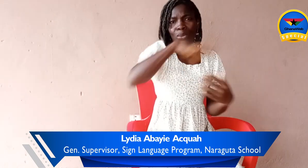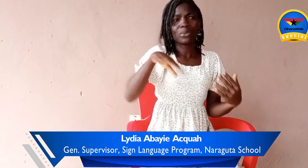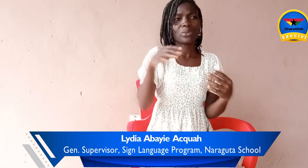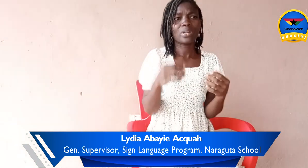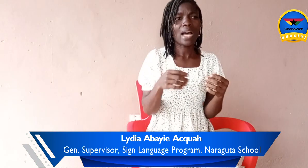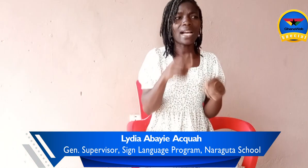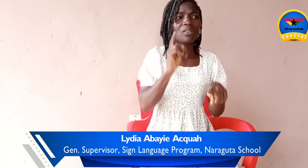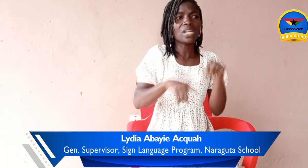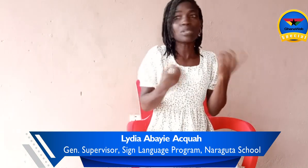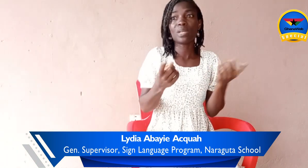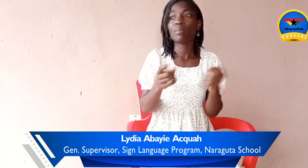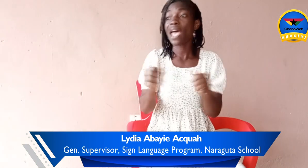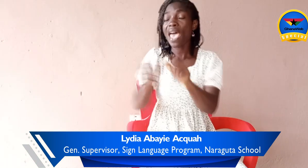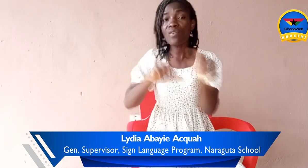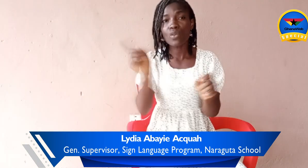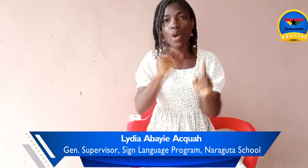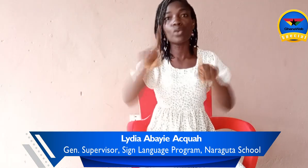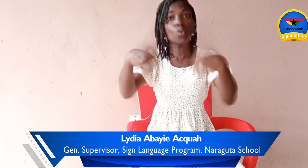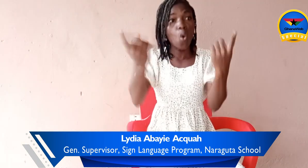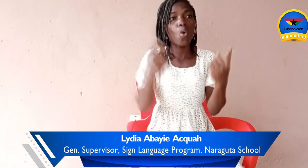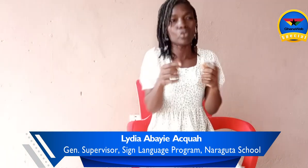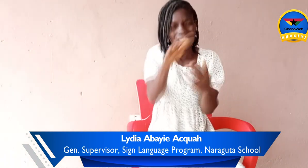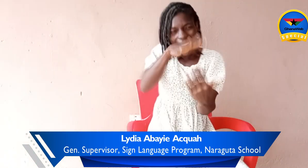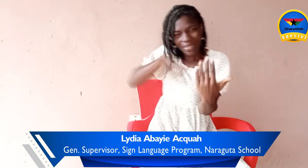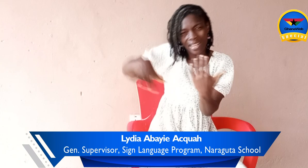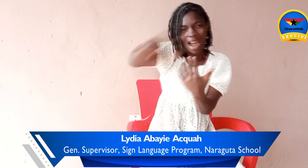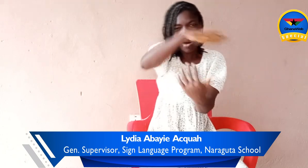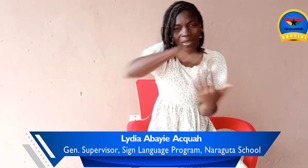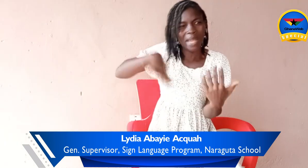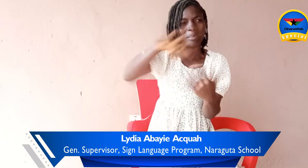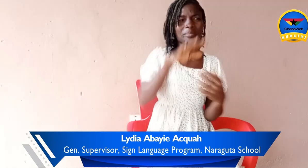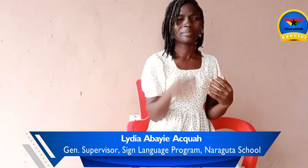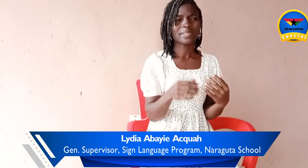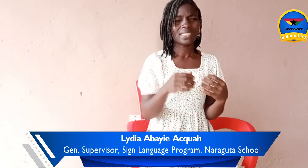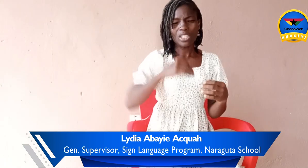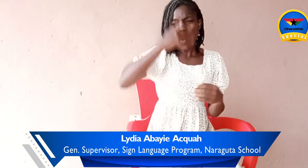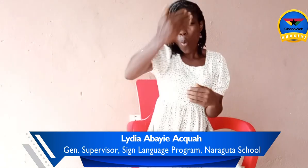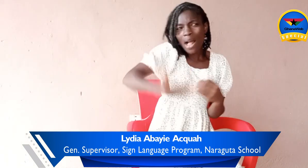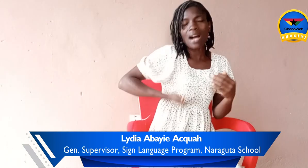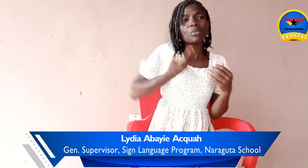I cannot explain, but everywhere you go, you see that thing around them, they don't welcome you.